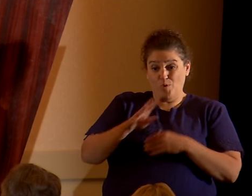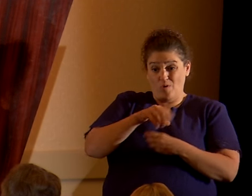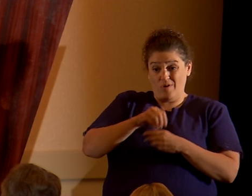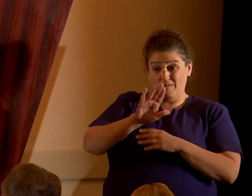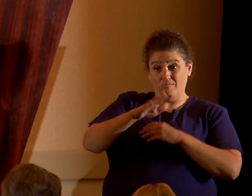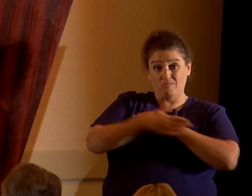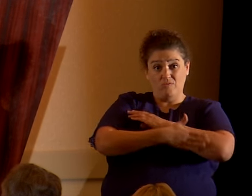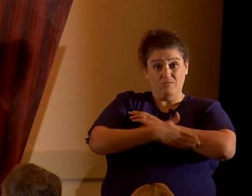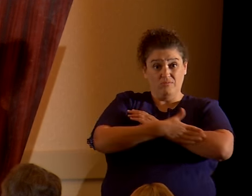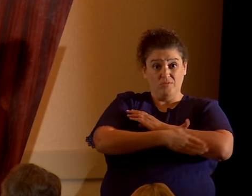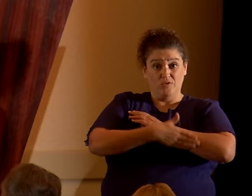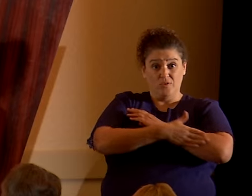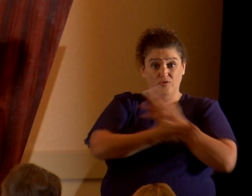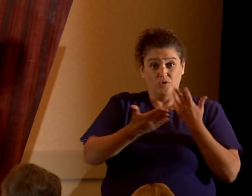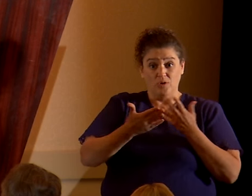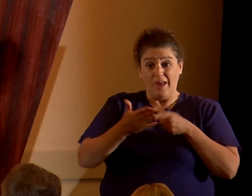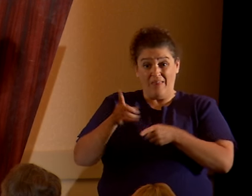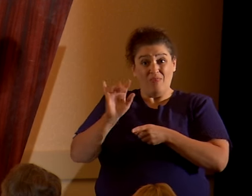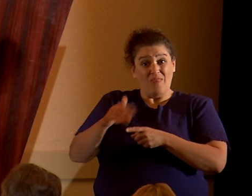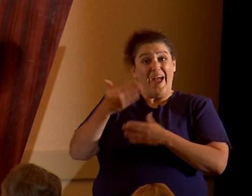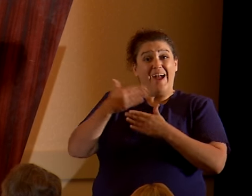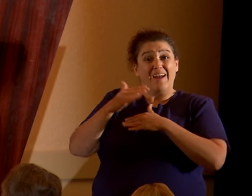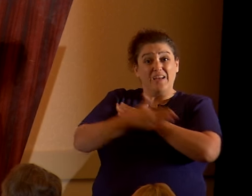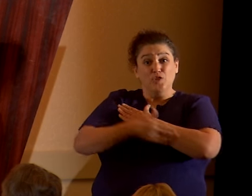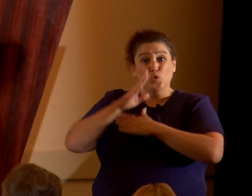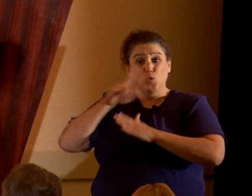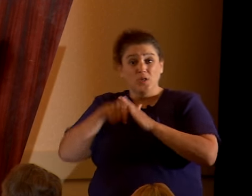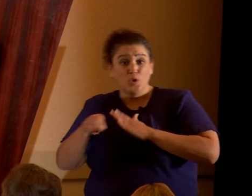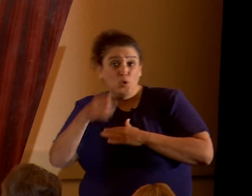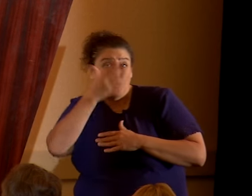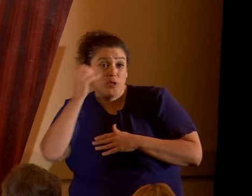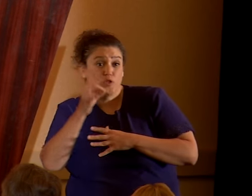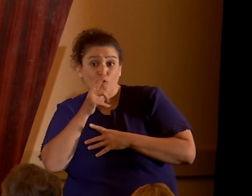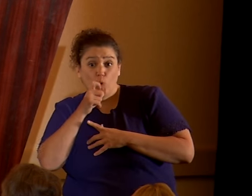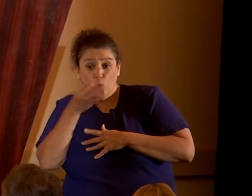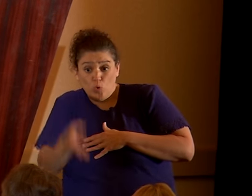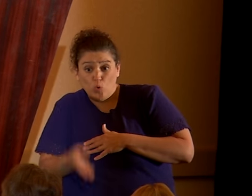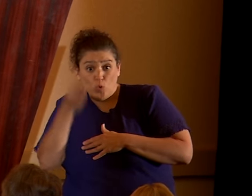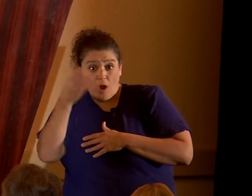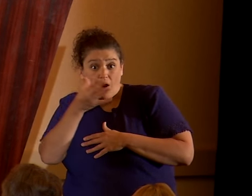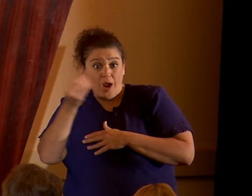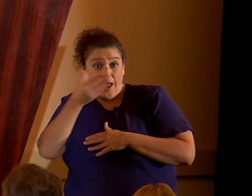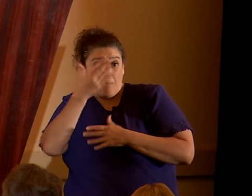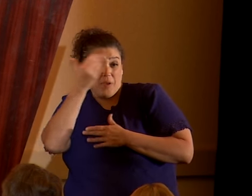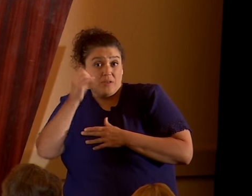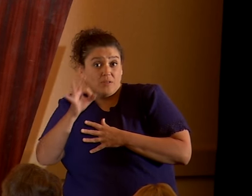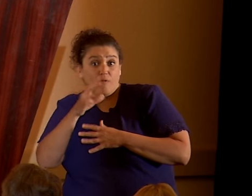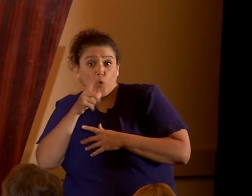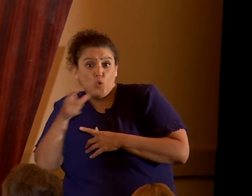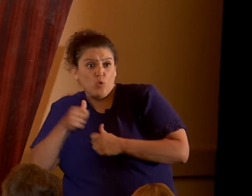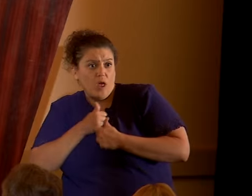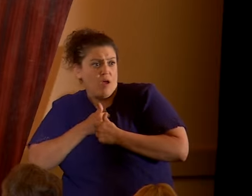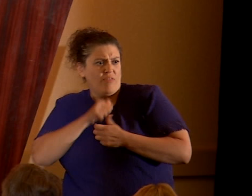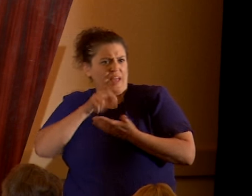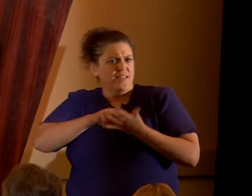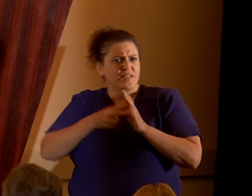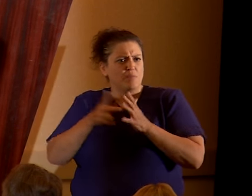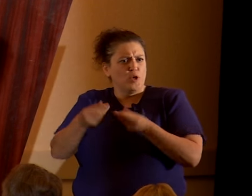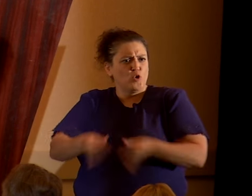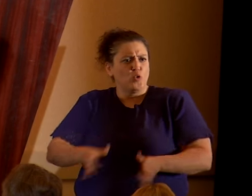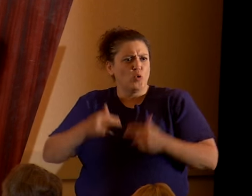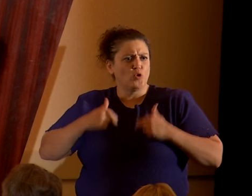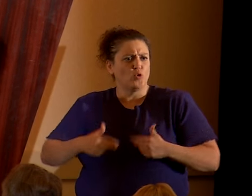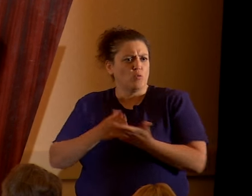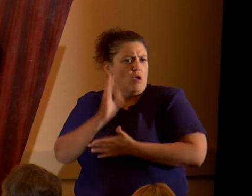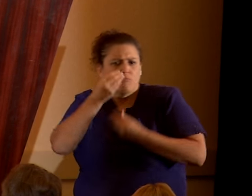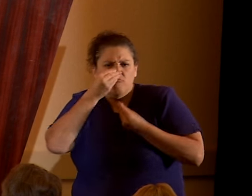that excuse you for being who you are and who you love shouldn't mean that you don't have your basic human rights. No matter what's